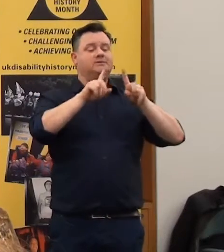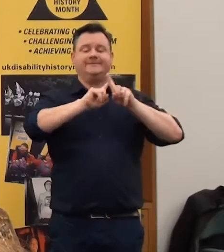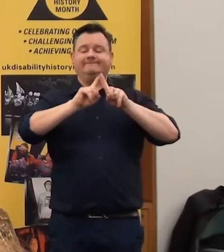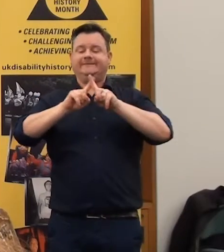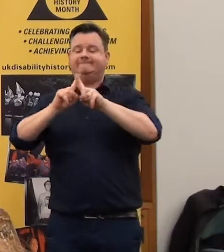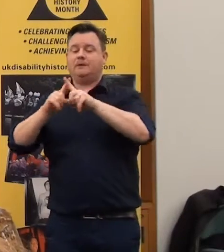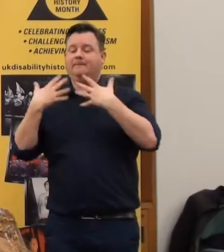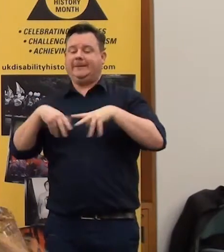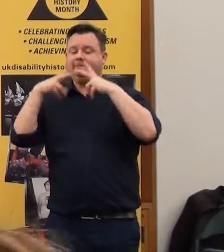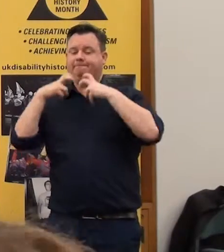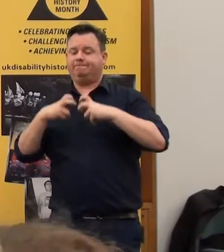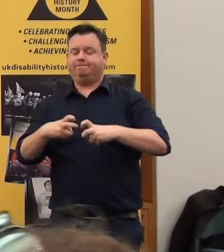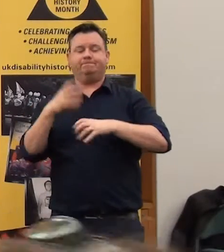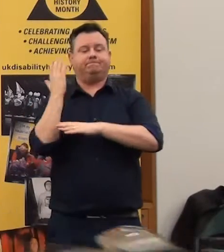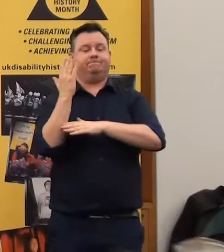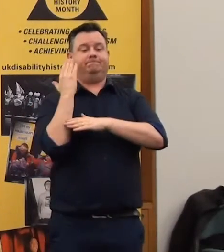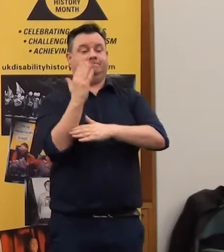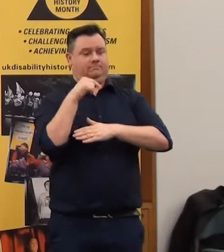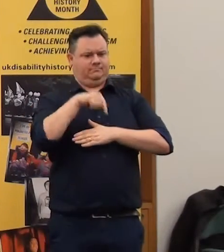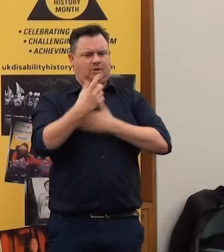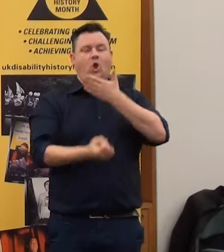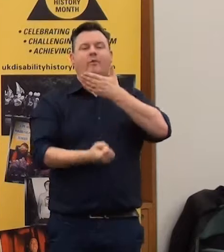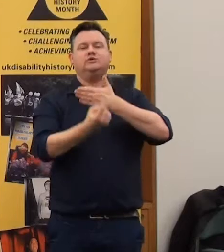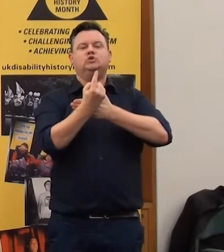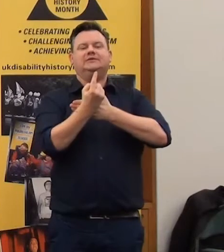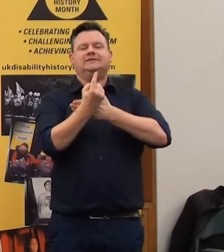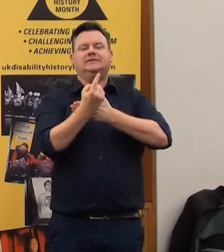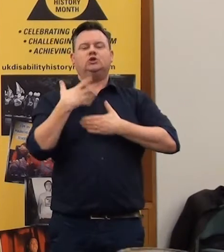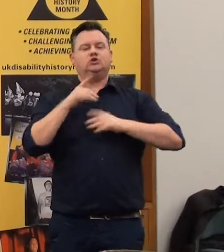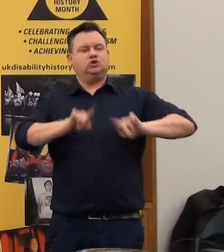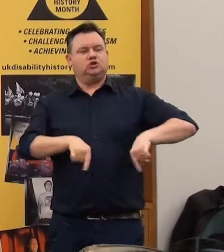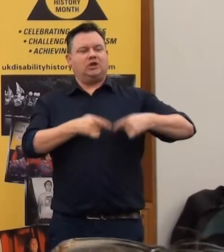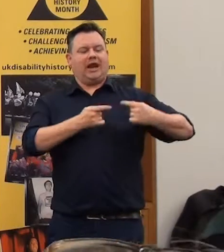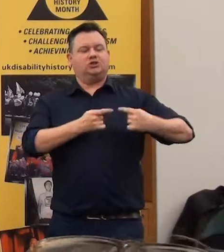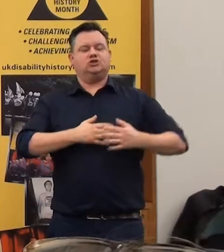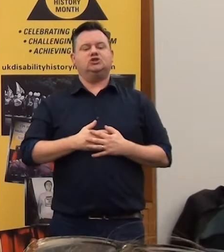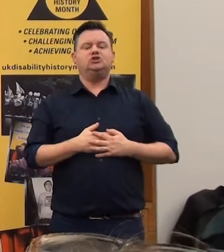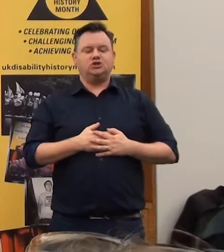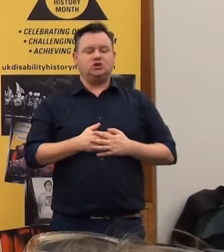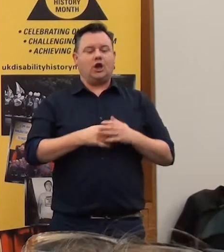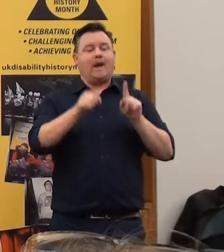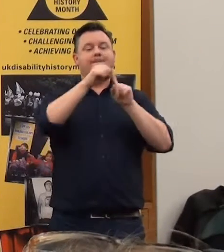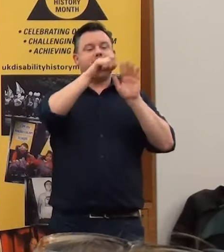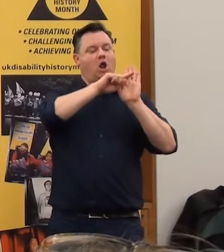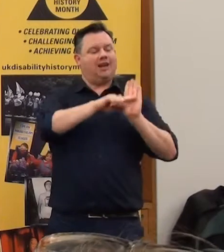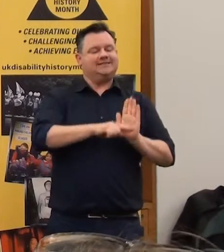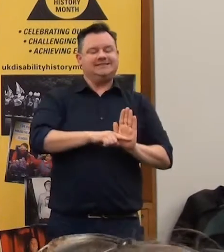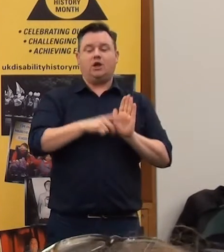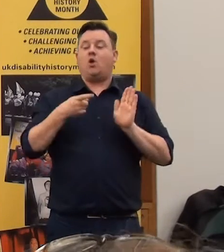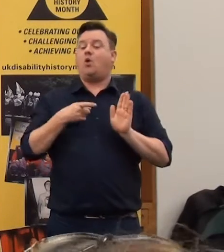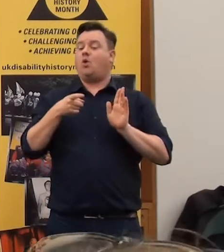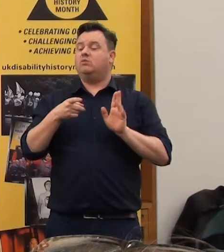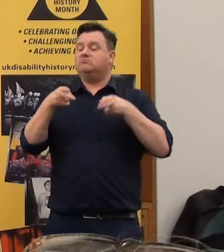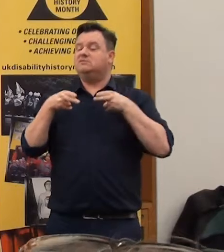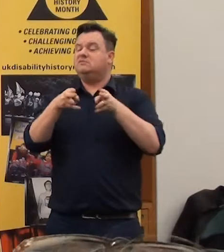explored. And it's given us the opportunity really to challenge policies and challenge stereotypes